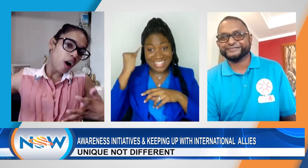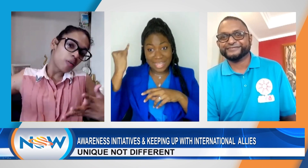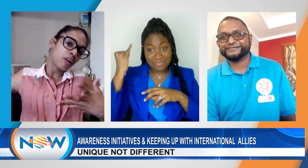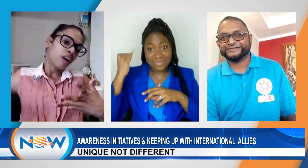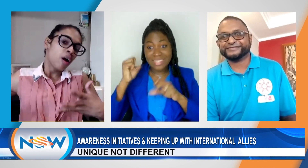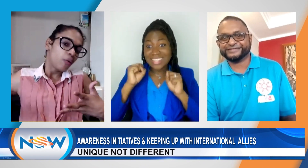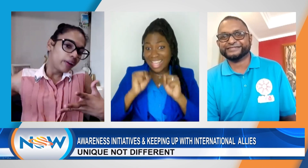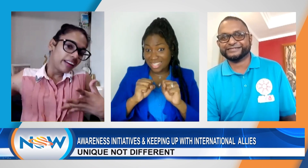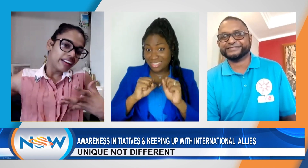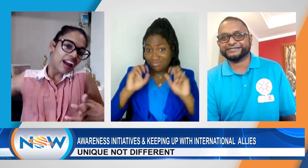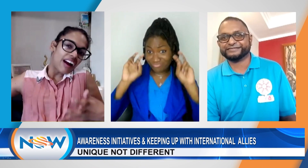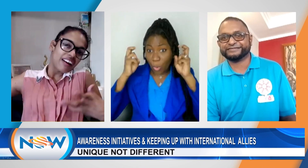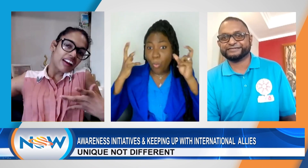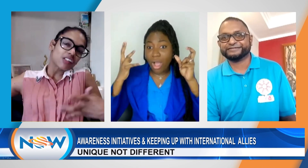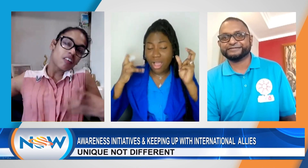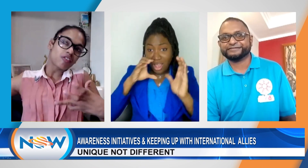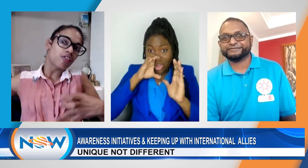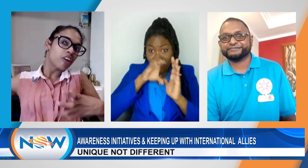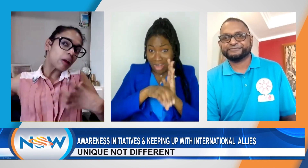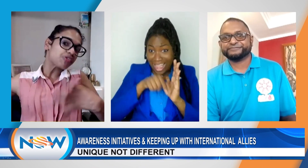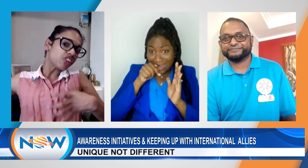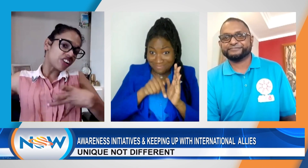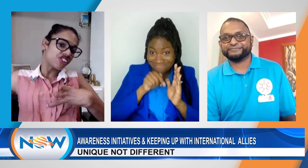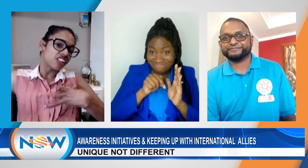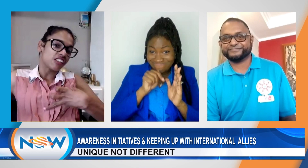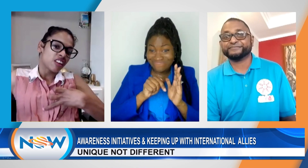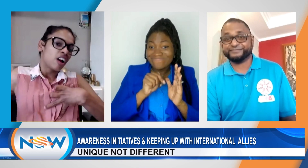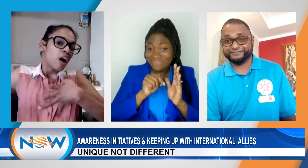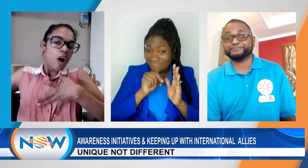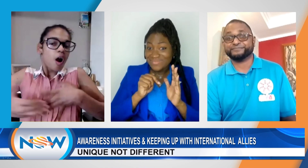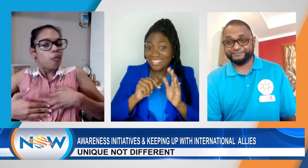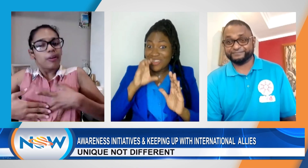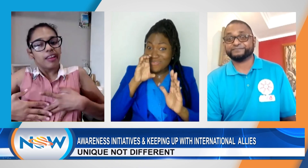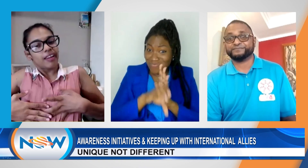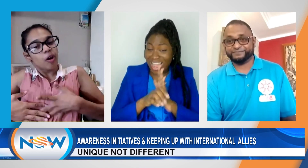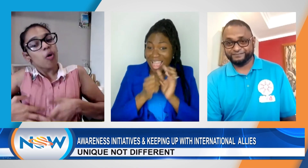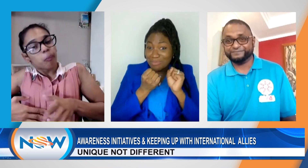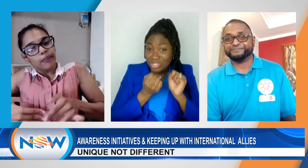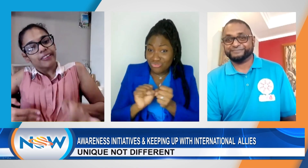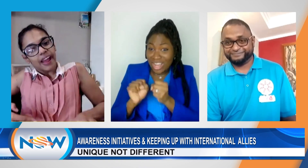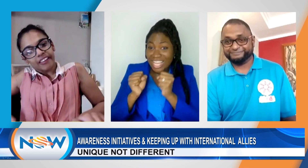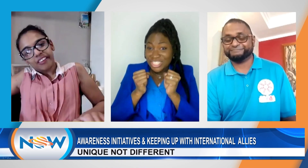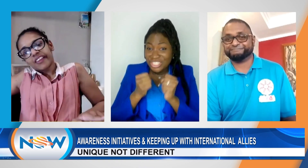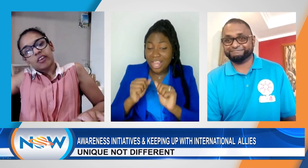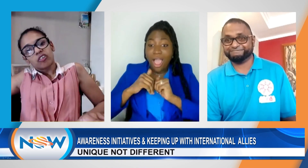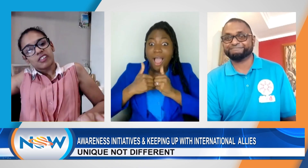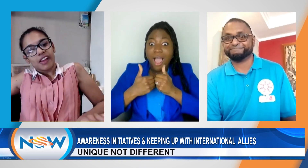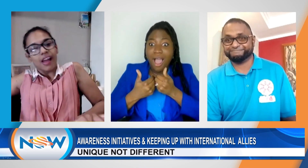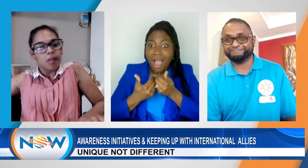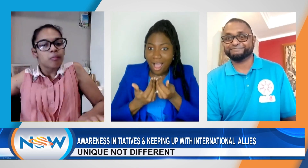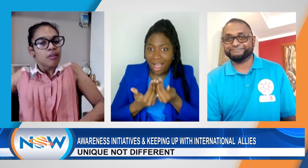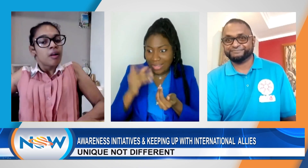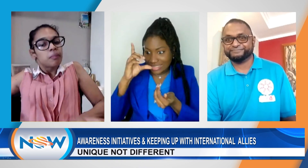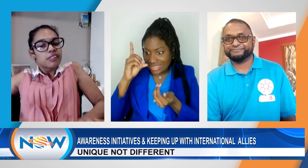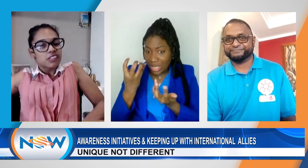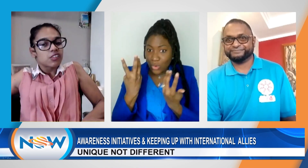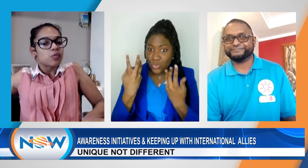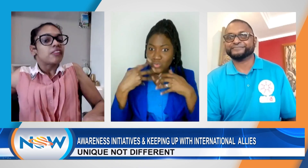how we, I guess, true crime strategies, how we incorporate that, you know, to help persons with